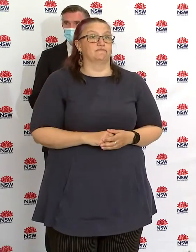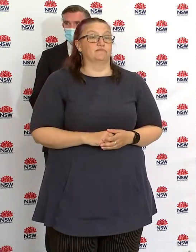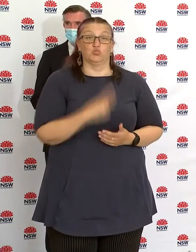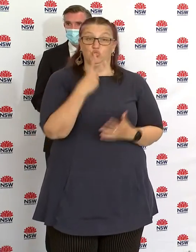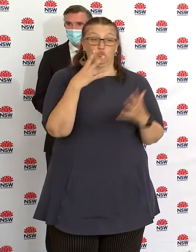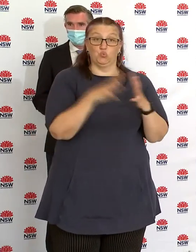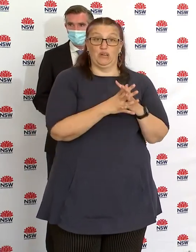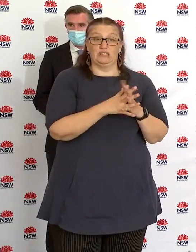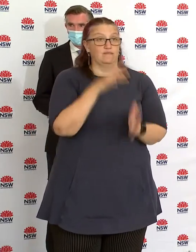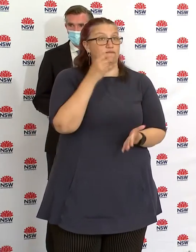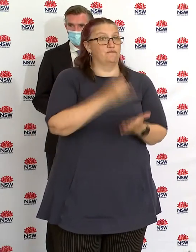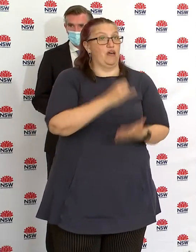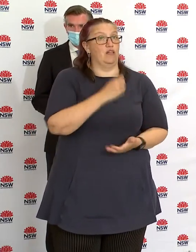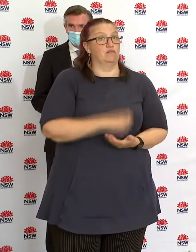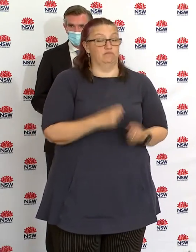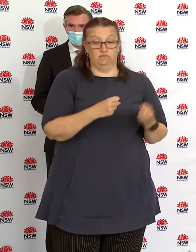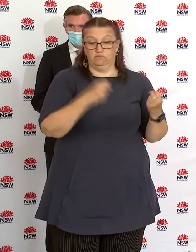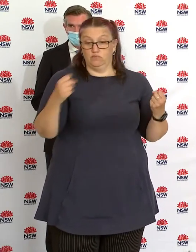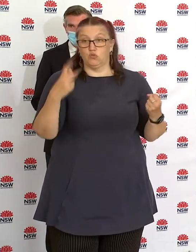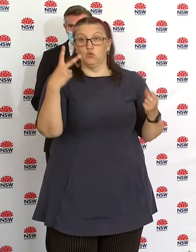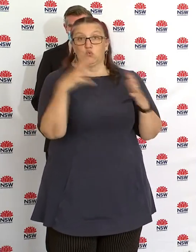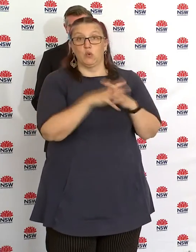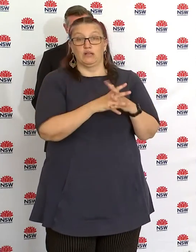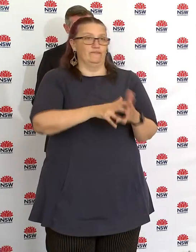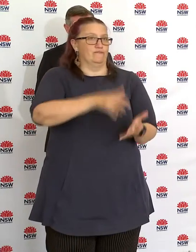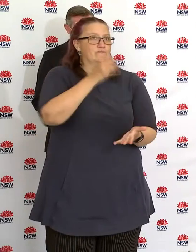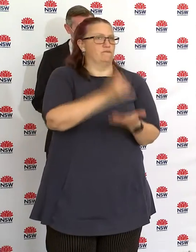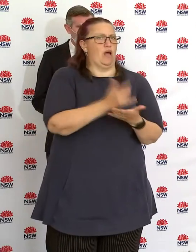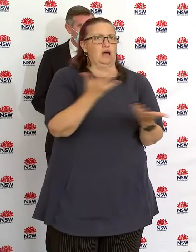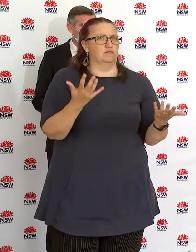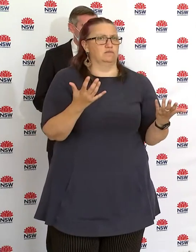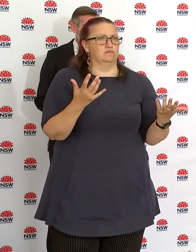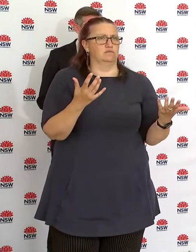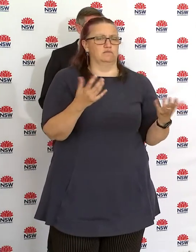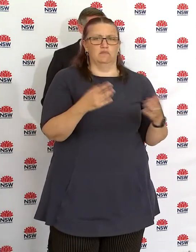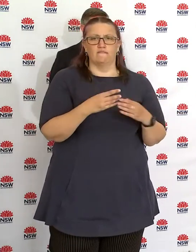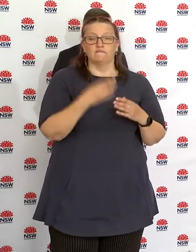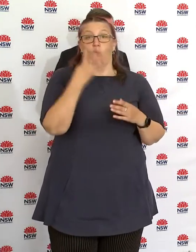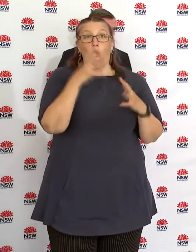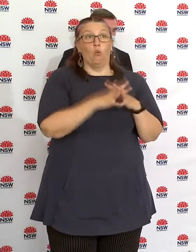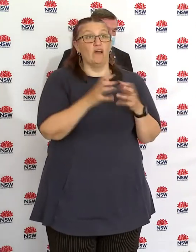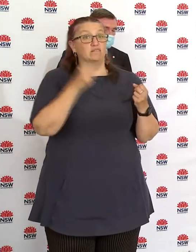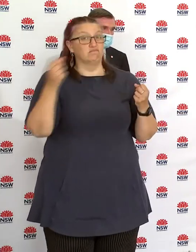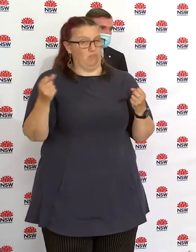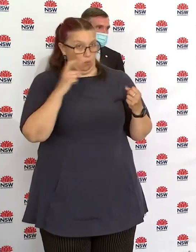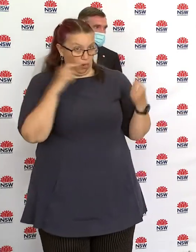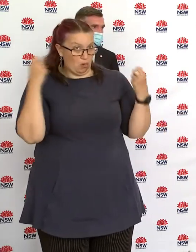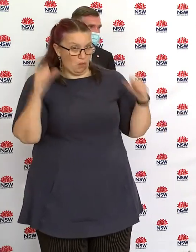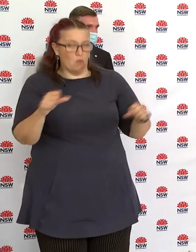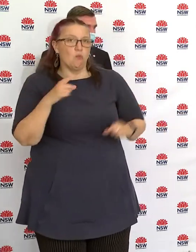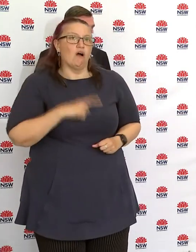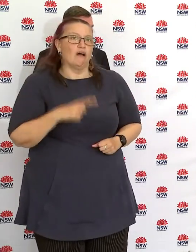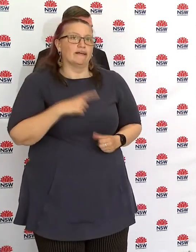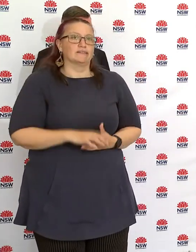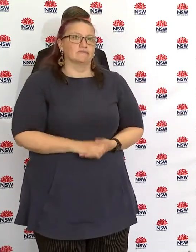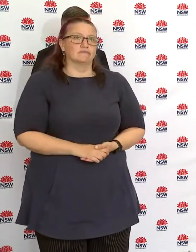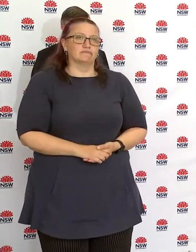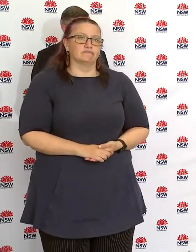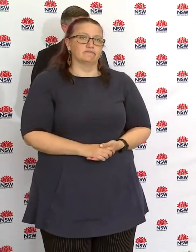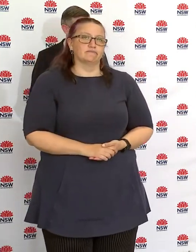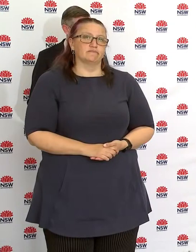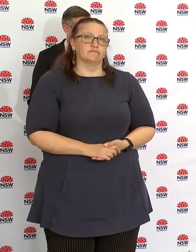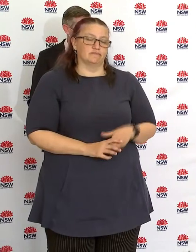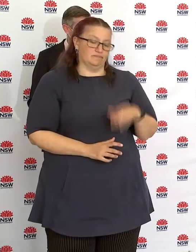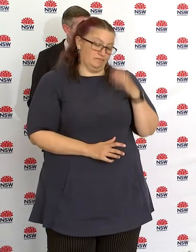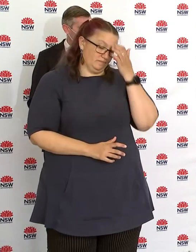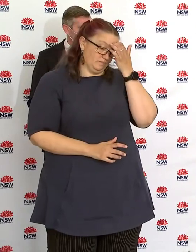What makes you think the next four weeks are going to be any different? Yeah, can I just be clear about a couple of points? Firstly, had we not gone into lockdown,